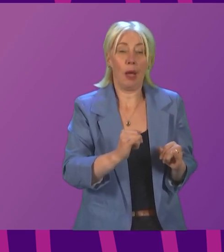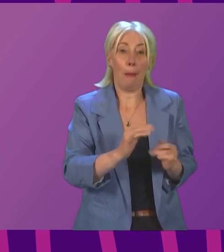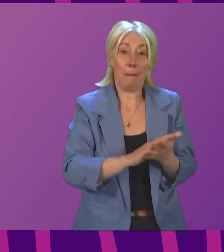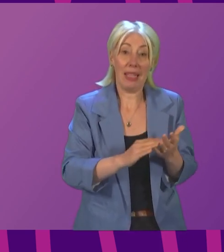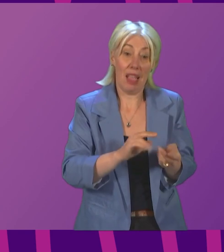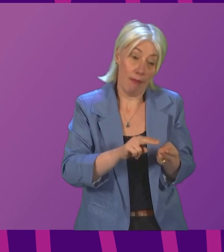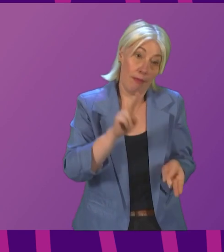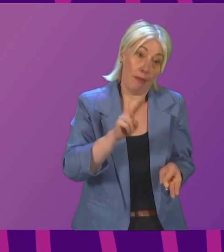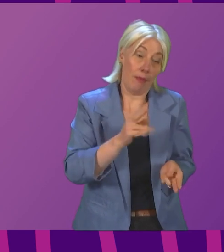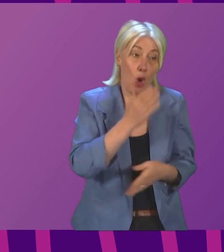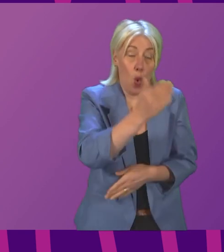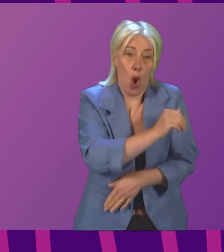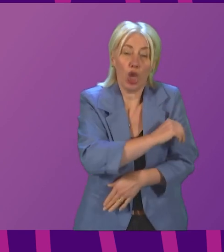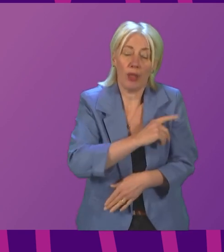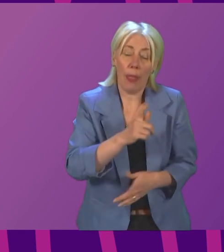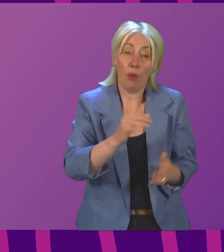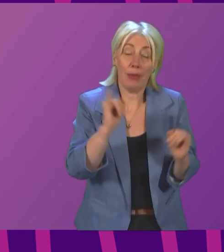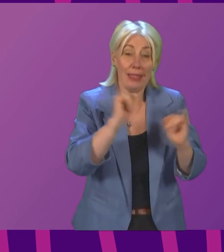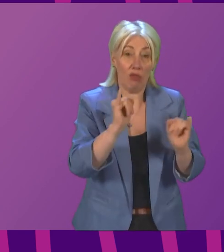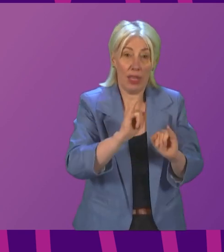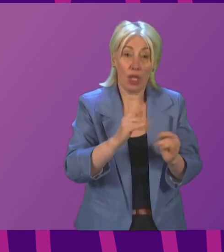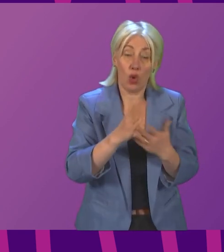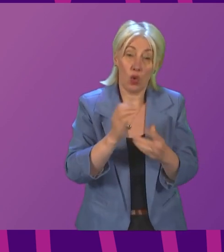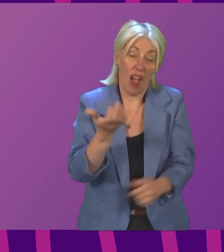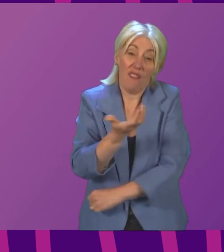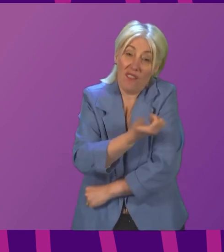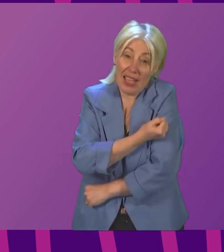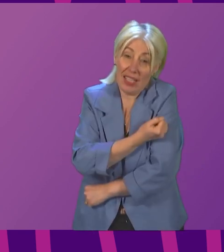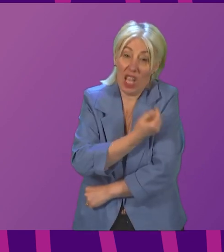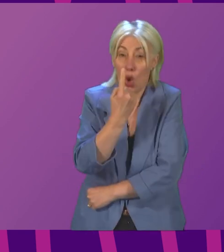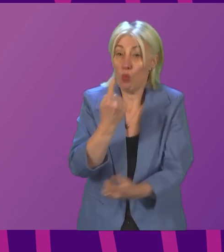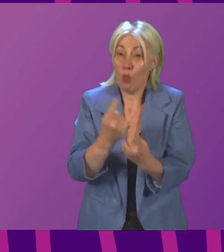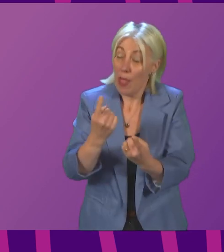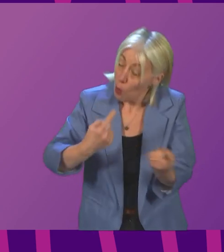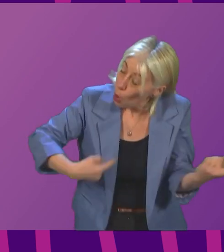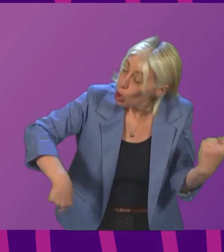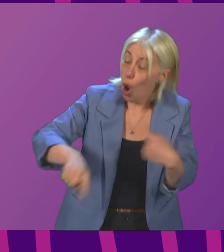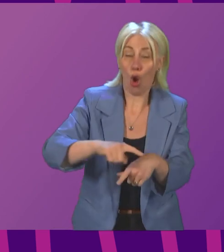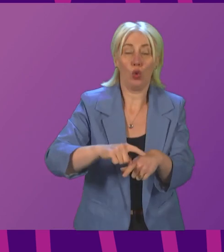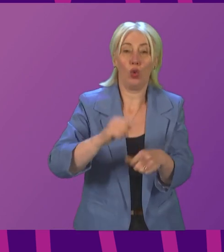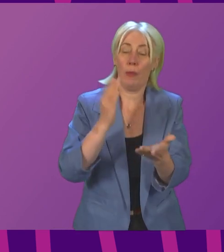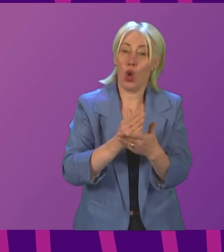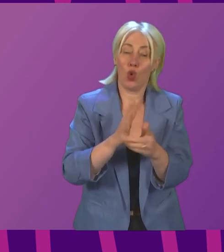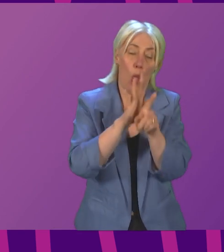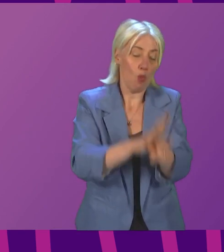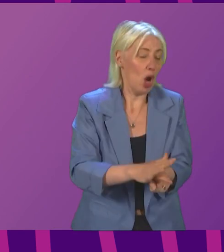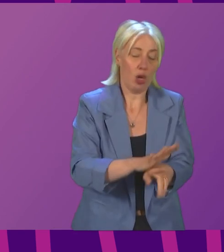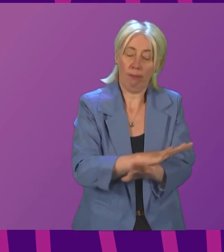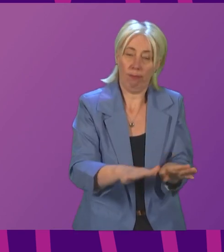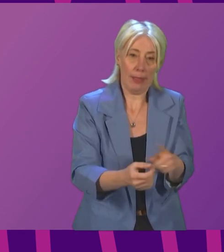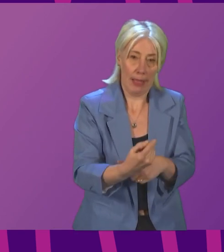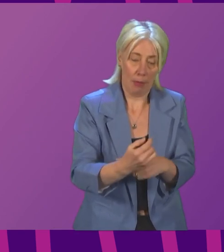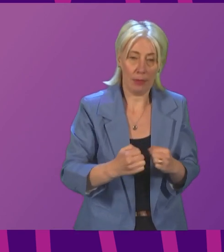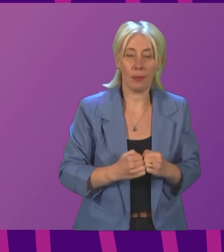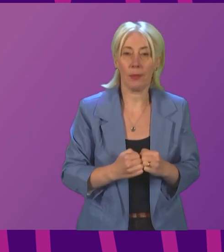a seriously concerning development. So vaccination is one of the things all of us can do to try to ease that pressure as much as possible. Tess White